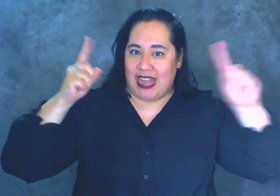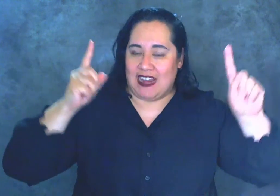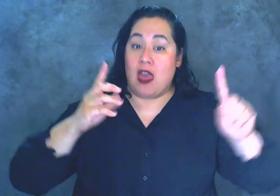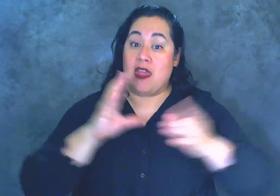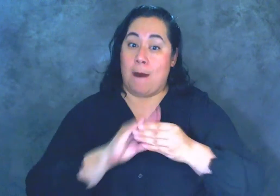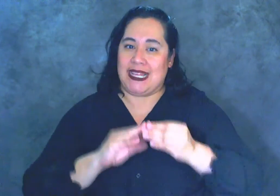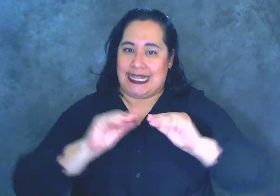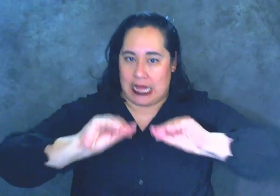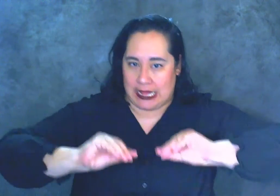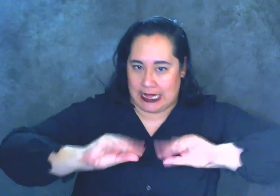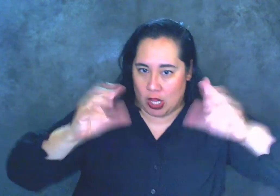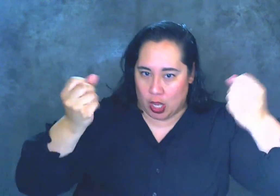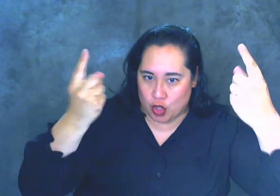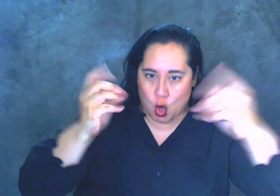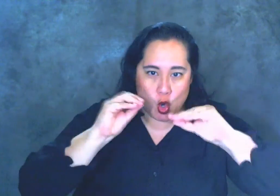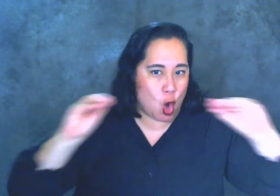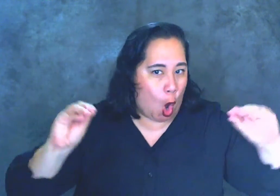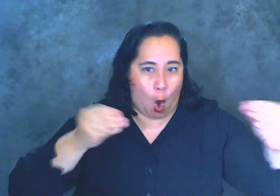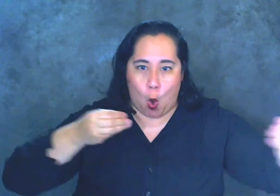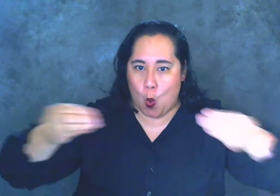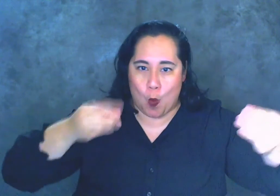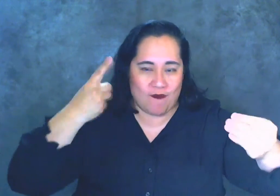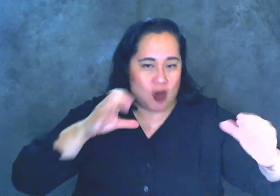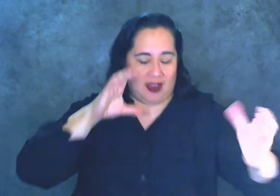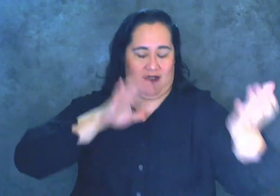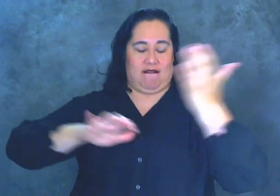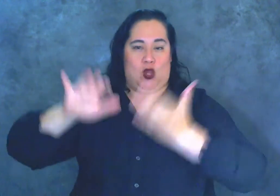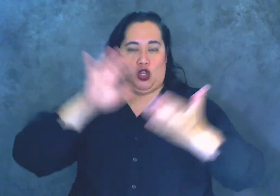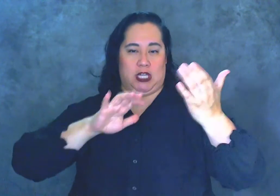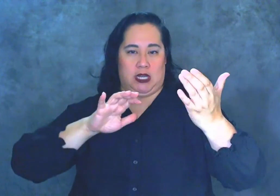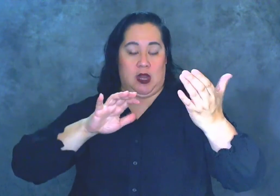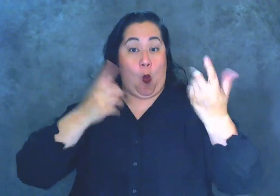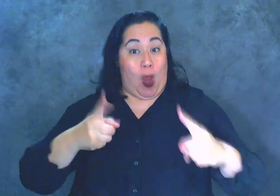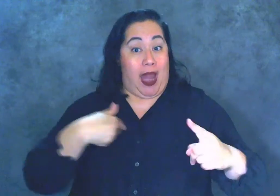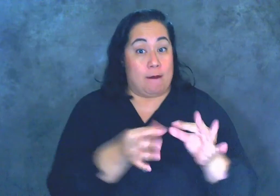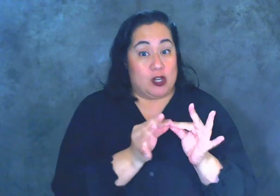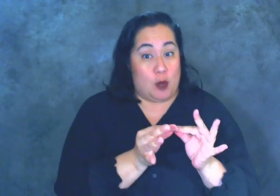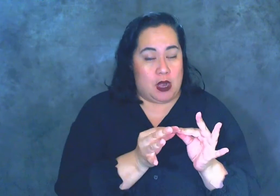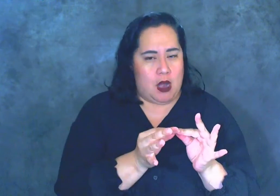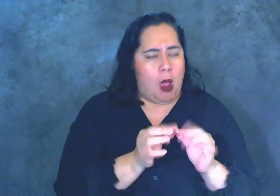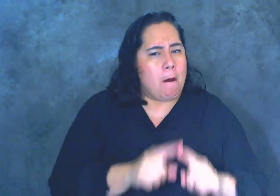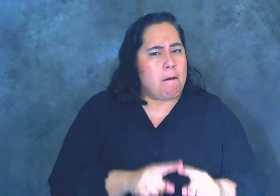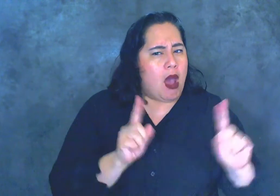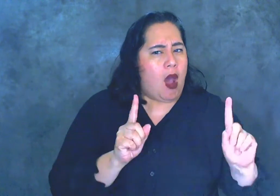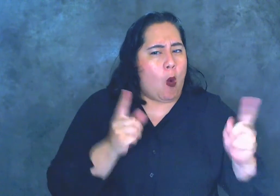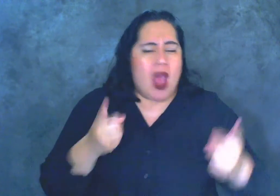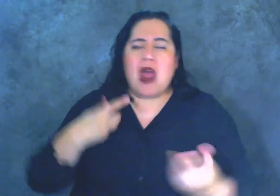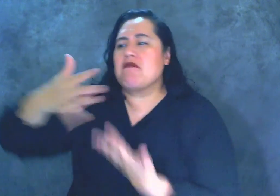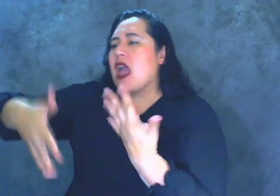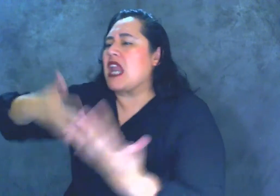understood, and there's no room for confusion when I'm interpreting. But when I'm just hanging out and chatting, or,